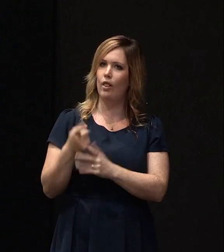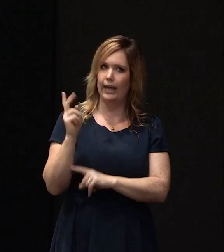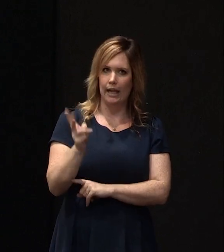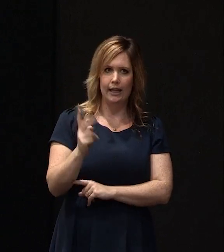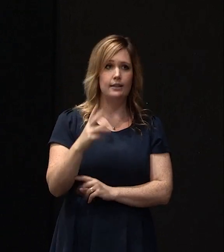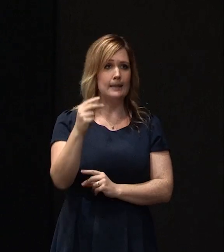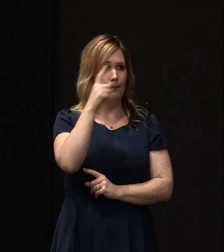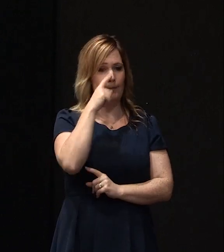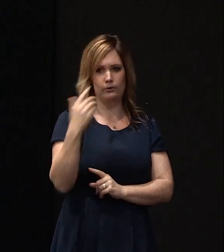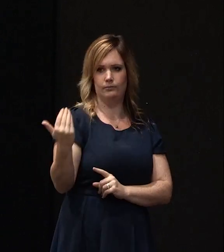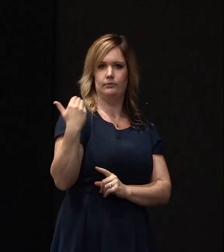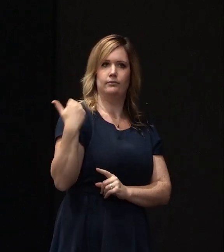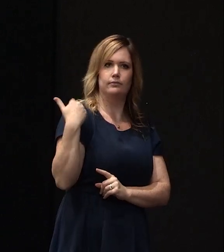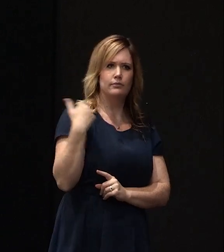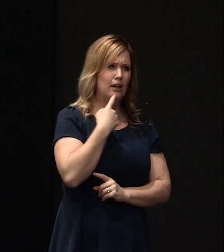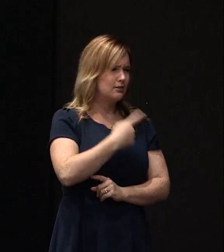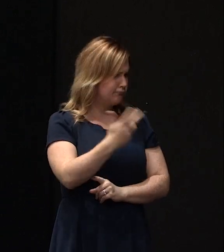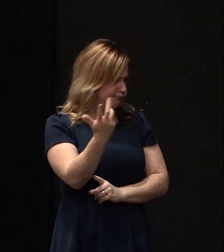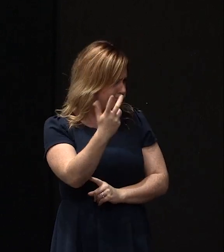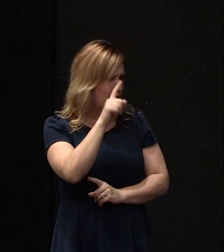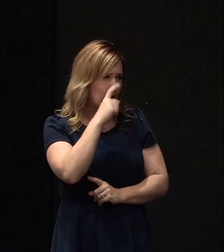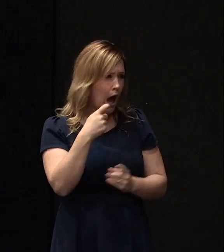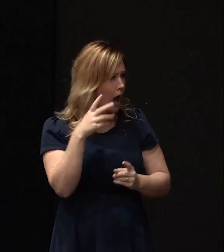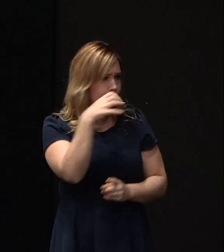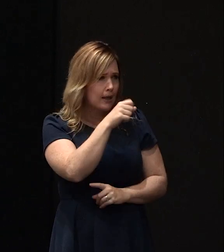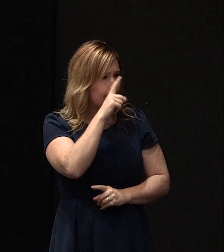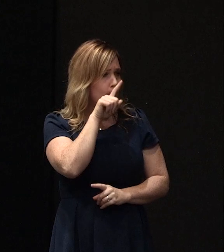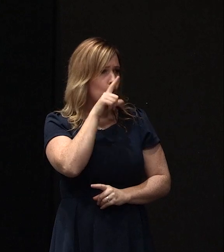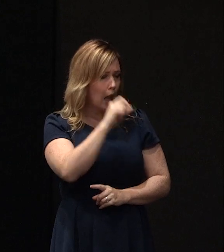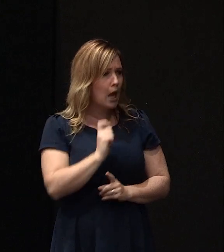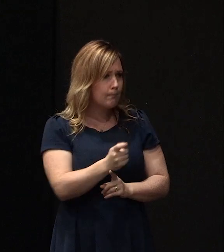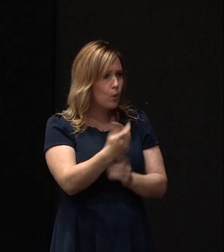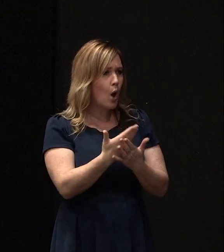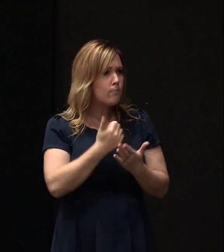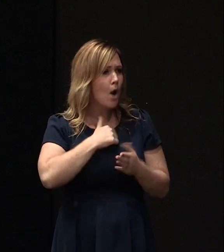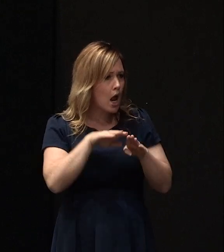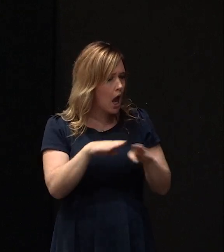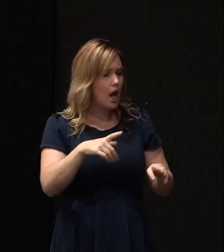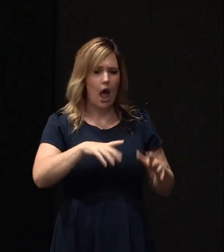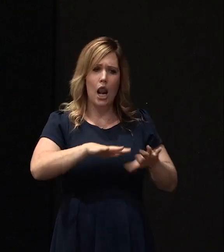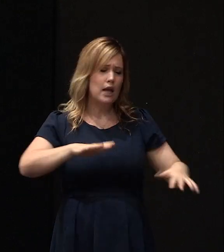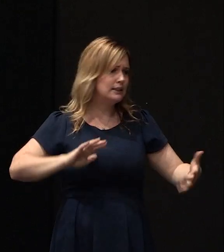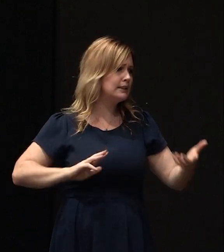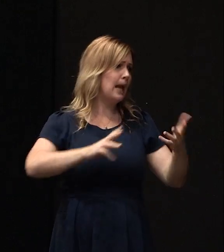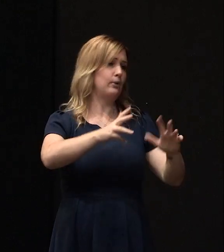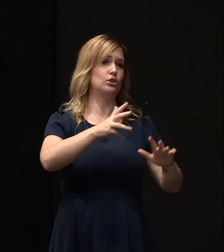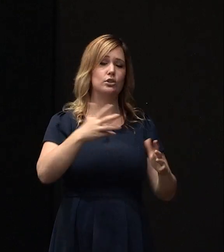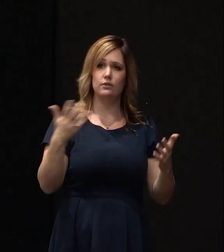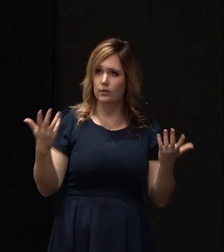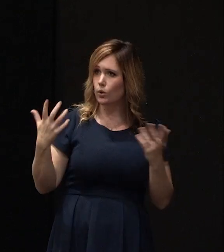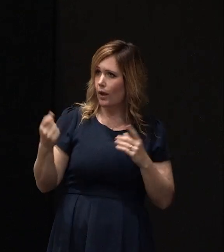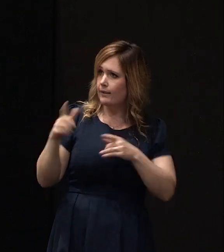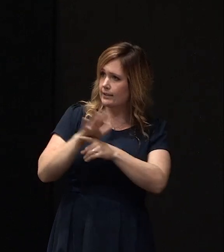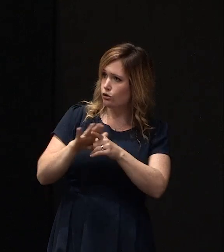people have come up to me today saying, look, Roger, I can't believe anyone's ever going to build a house on my land. It's so broken. Are we seeing